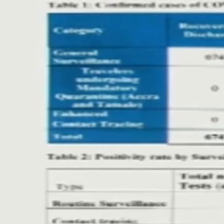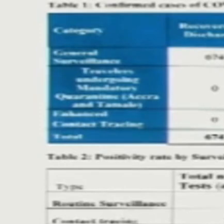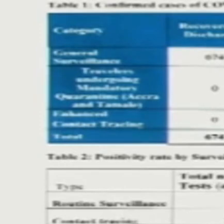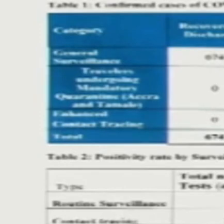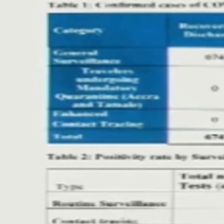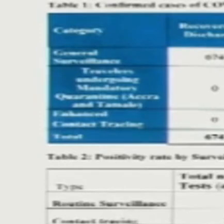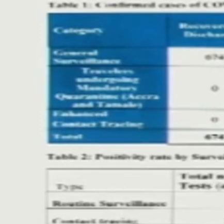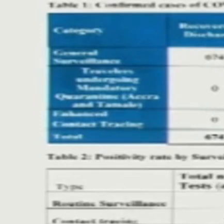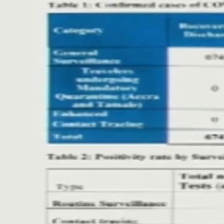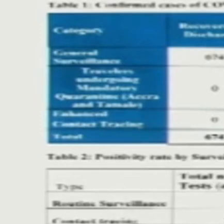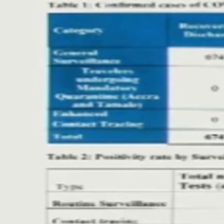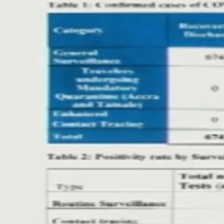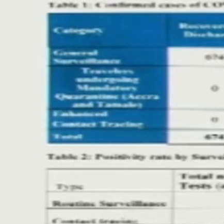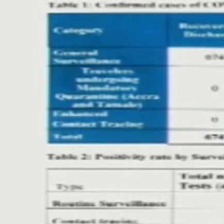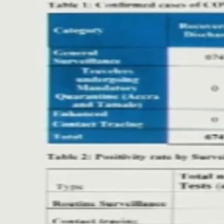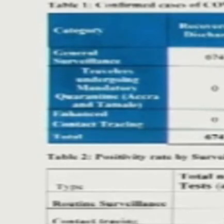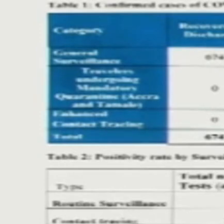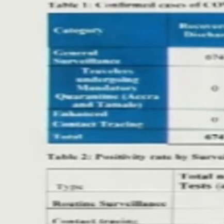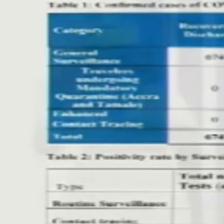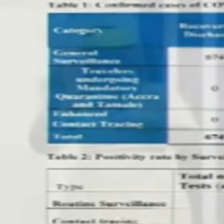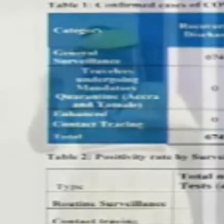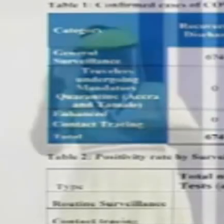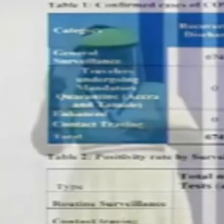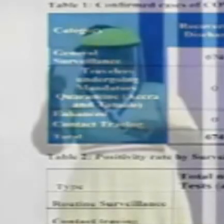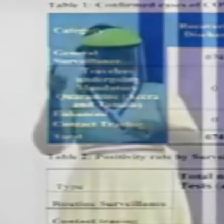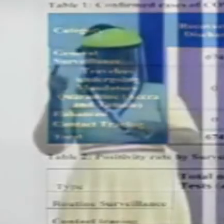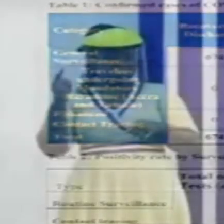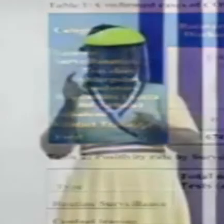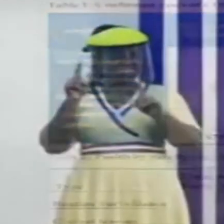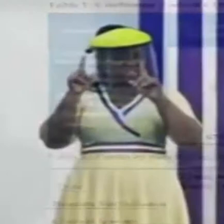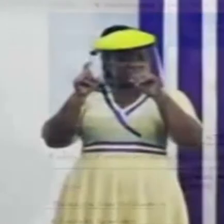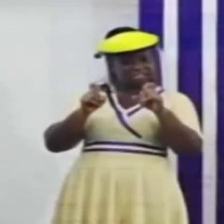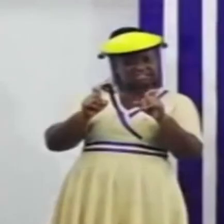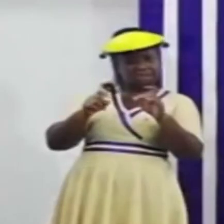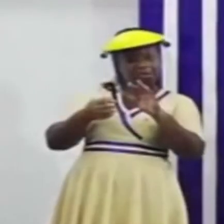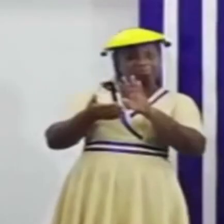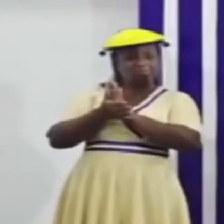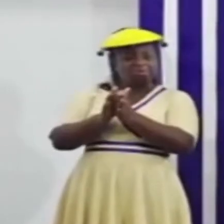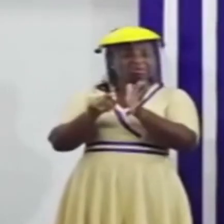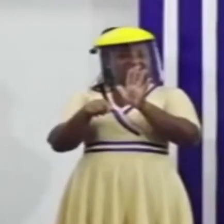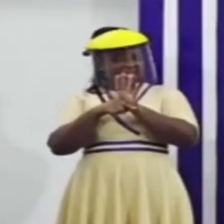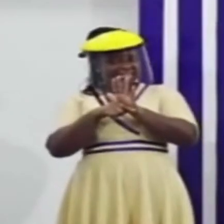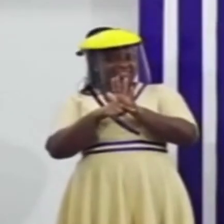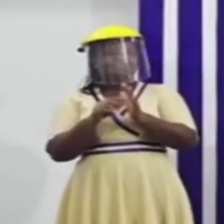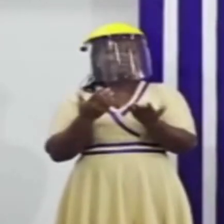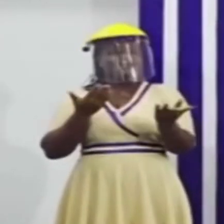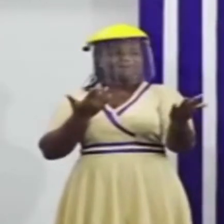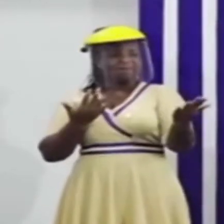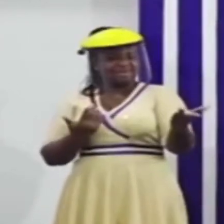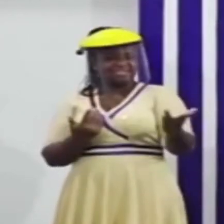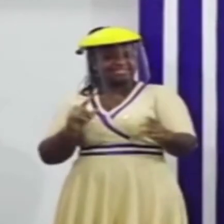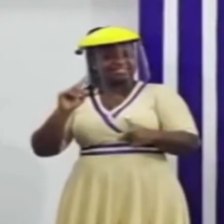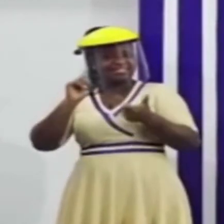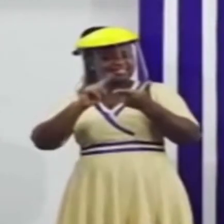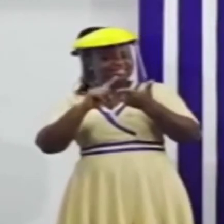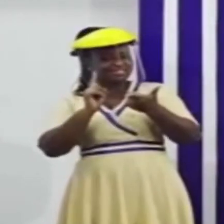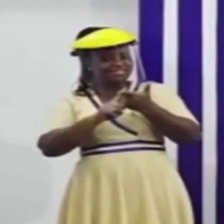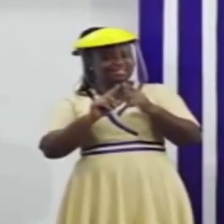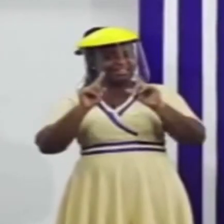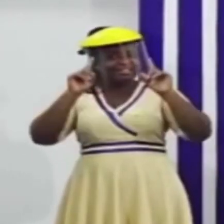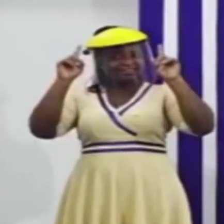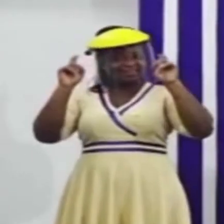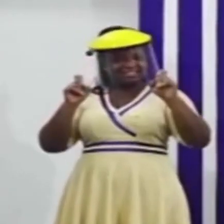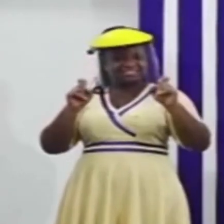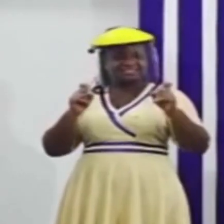people having done the first test, which is negative, and you are waiting for the second test to declare them